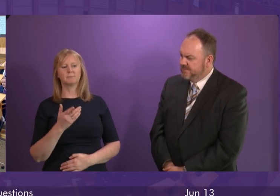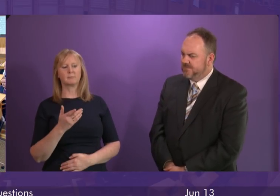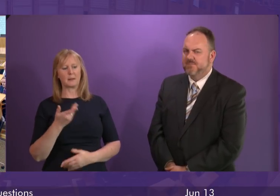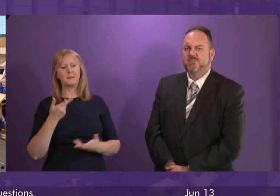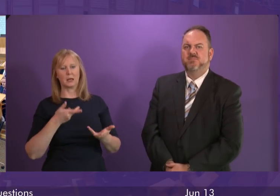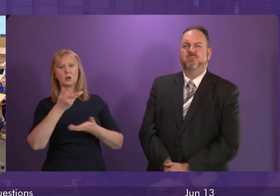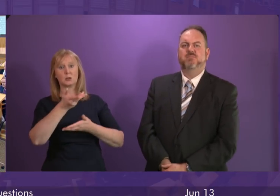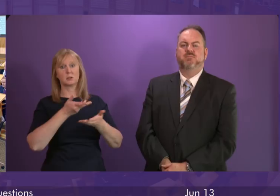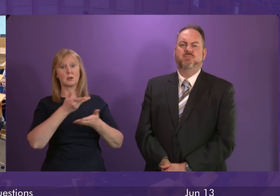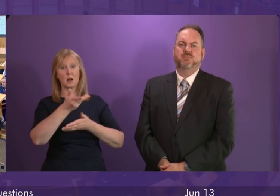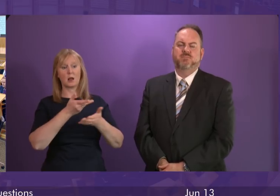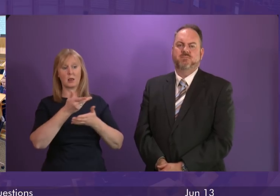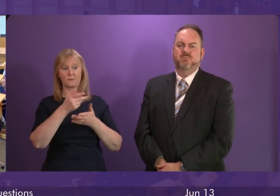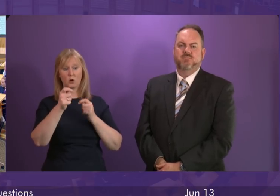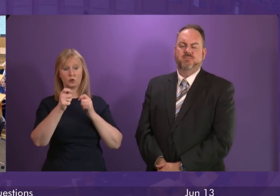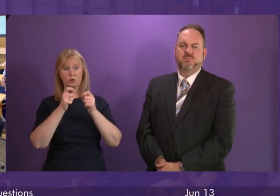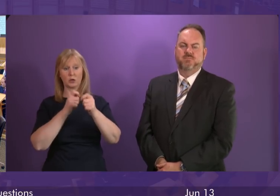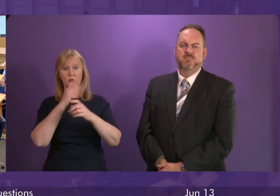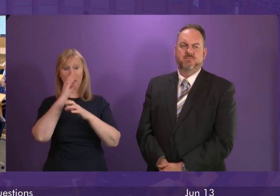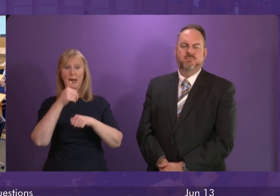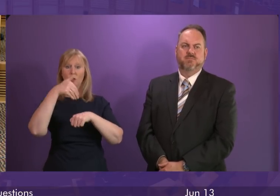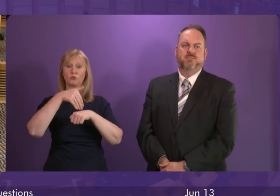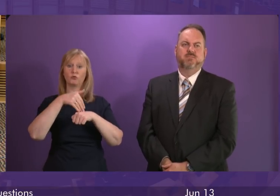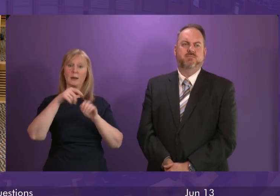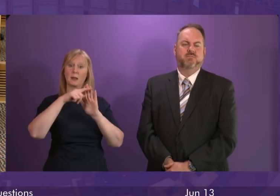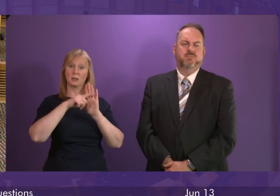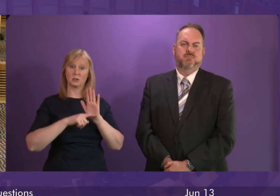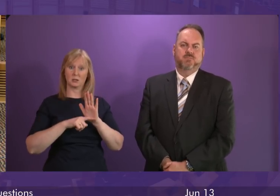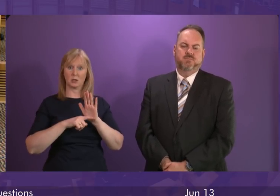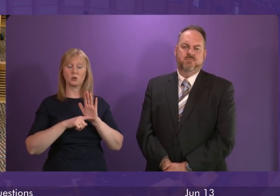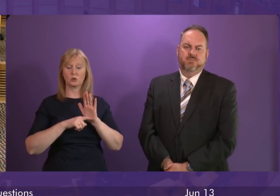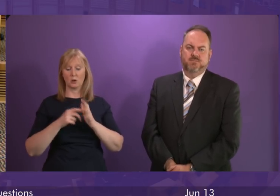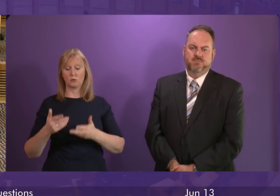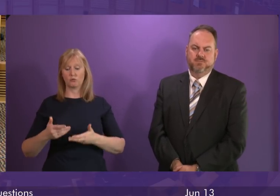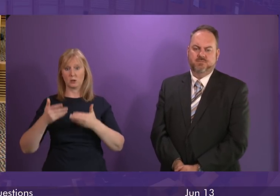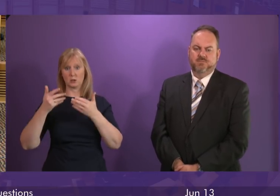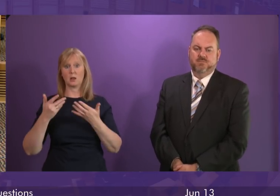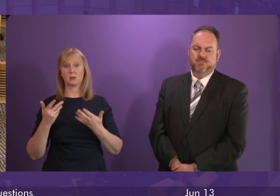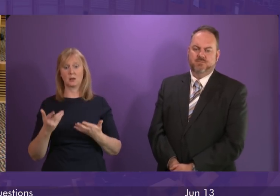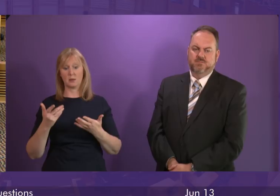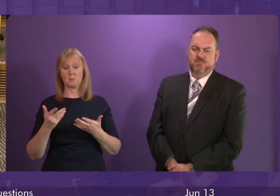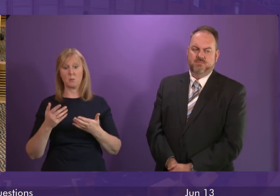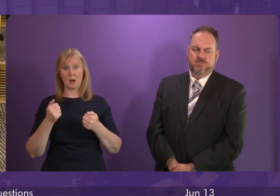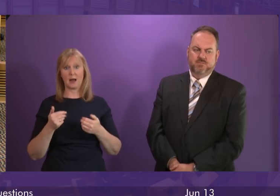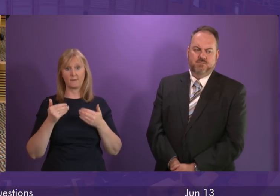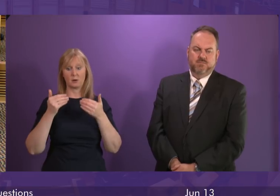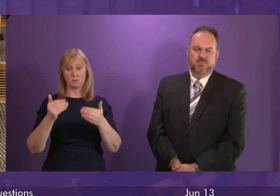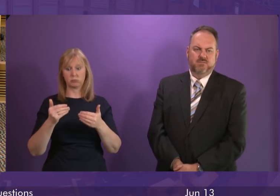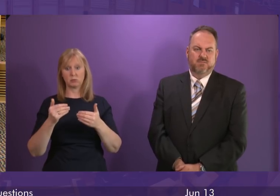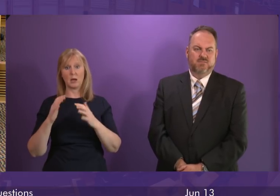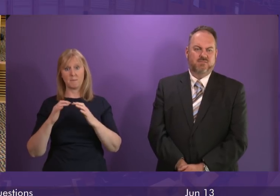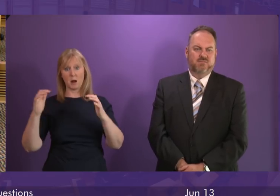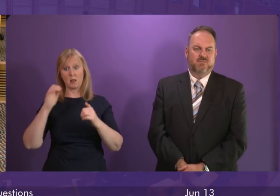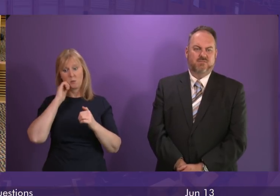consulted on changes to hate crime legislation. The results of that are currently being taken forward and Parliament will